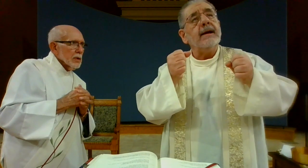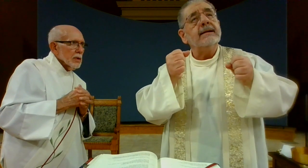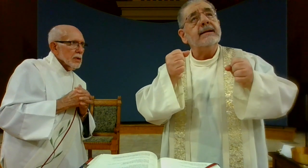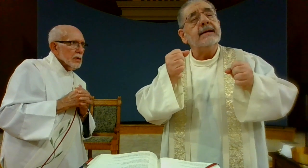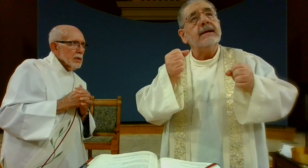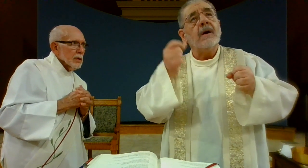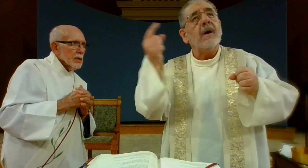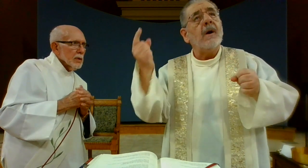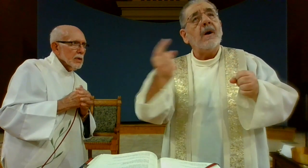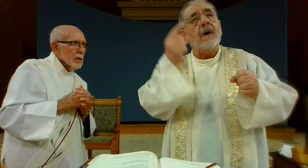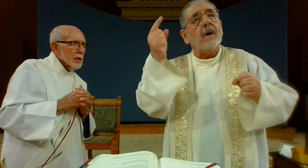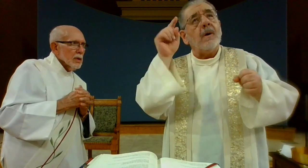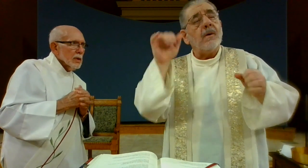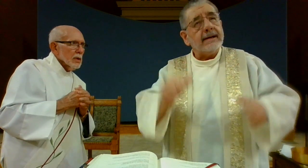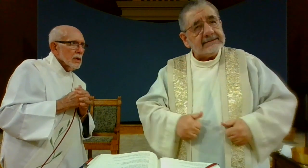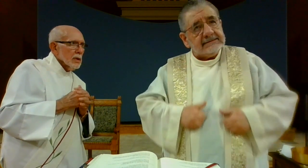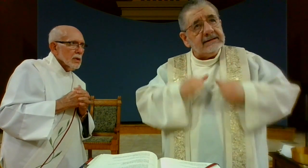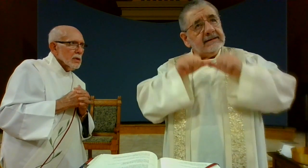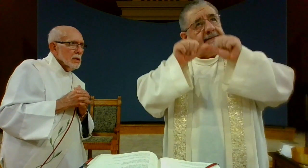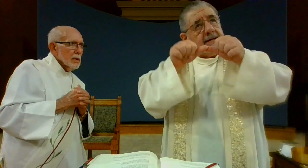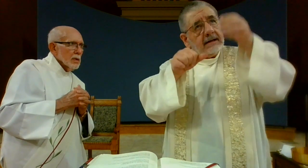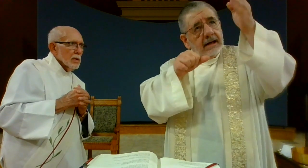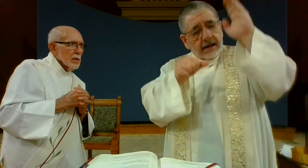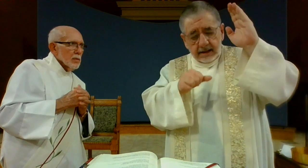Almighty Ever-living God